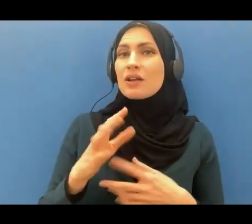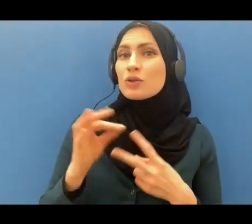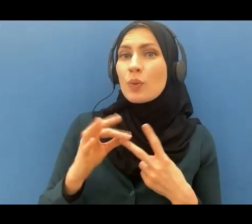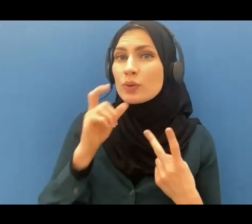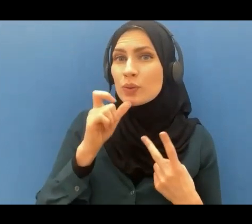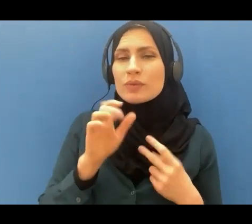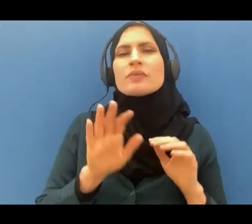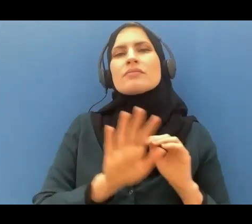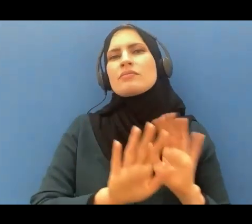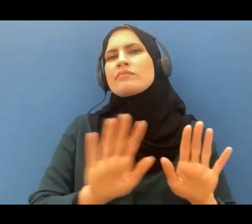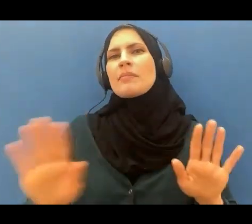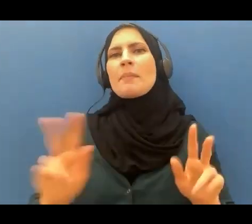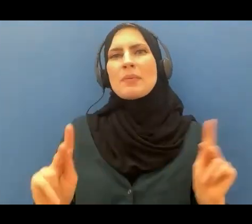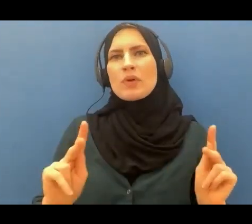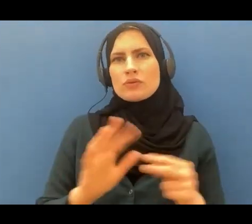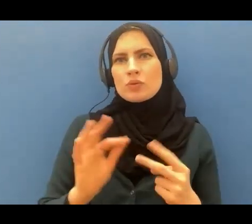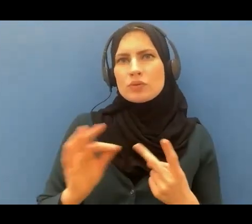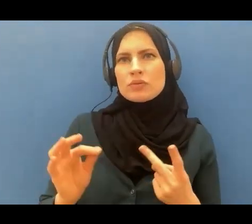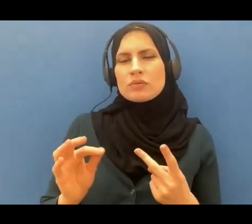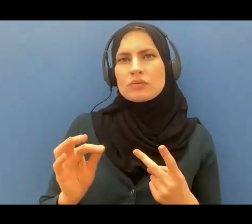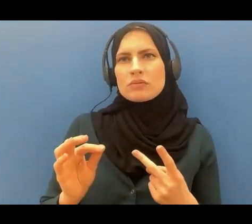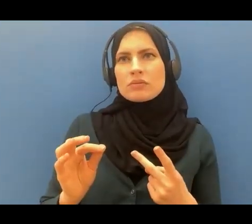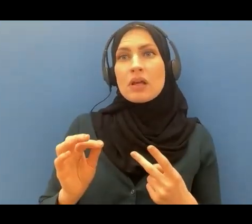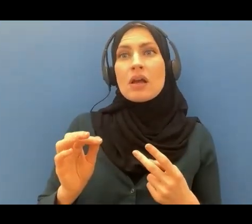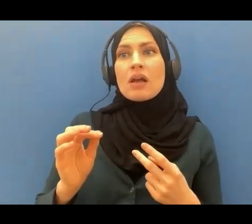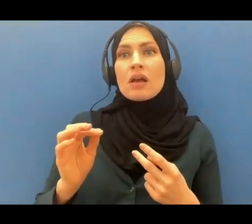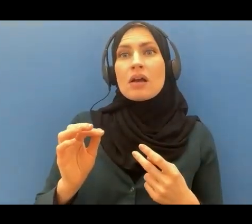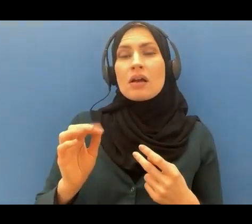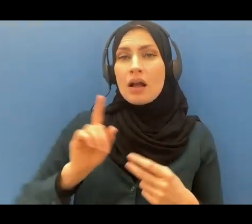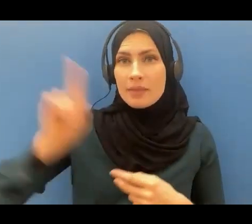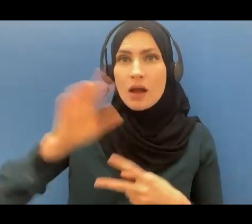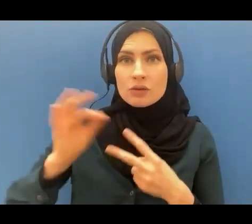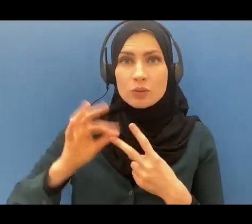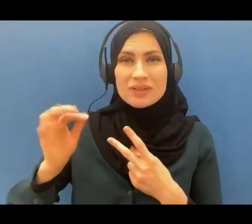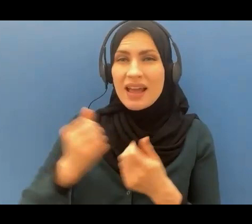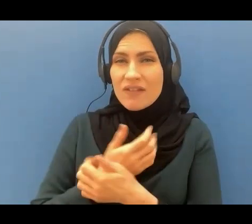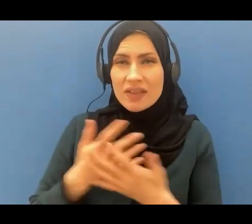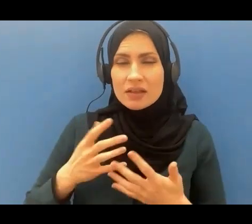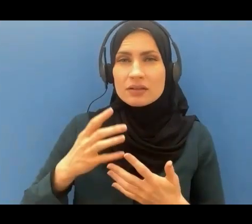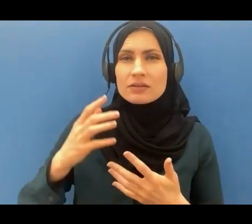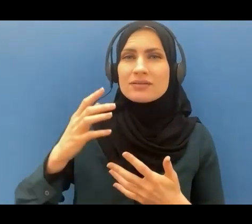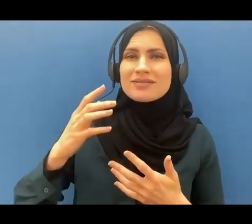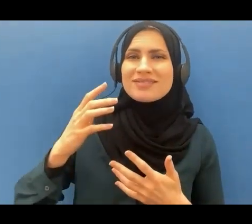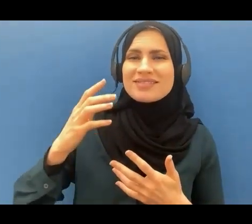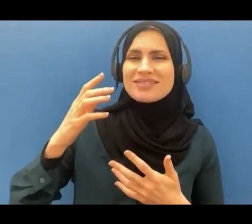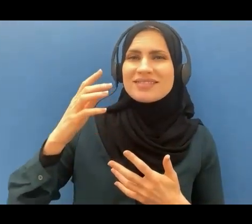and he does what he wills and nobody could force his hand